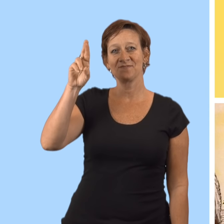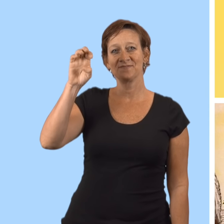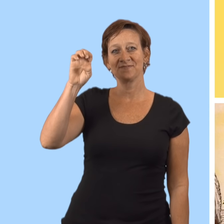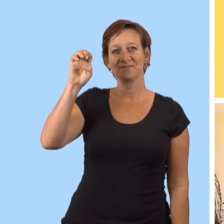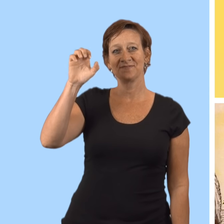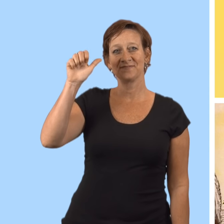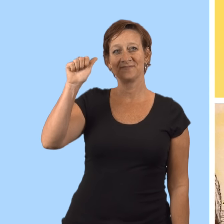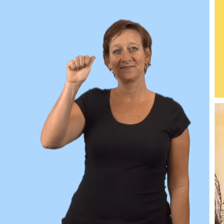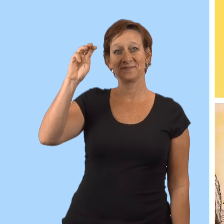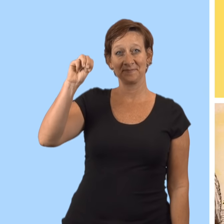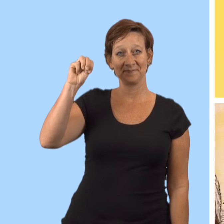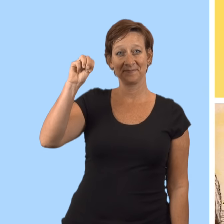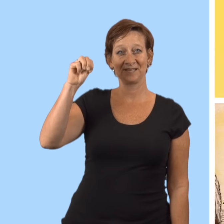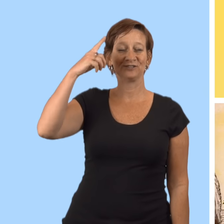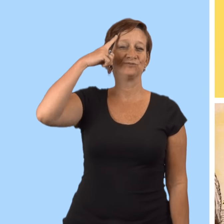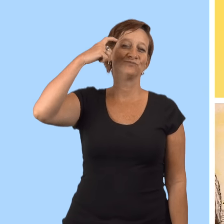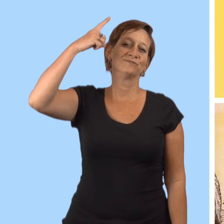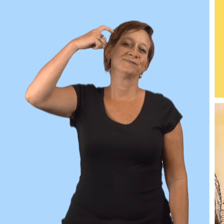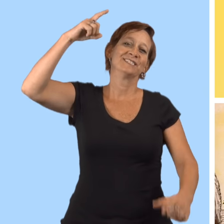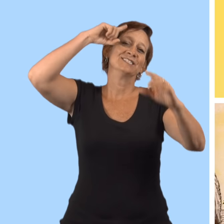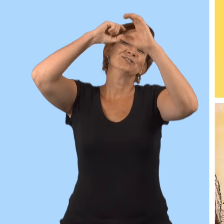dream, dream